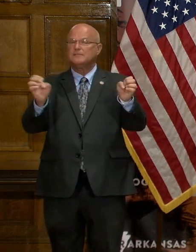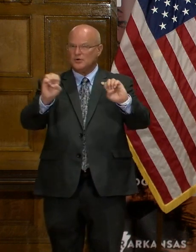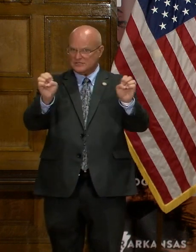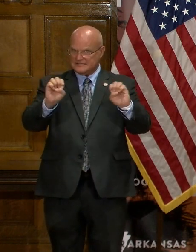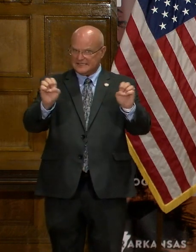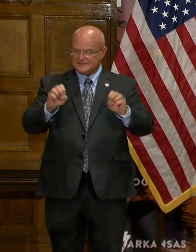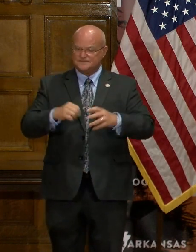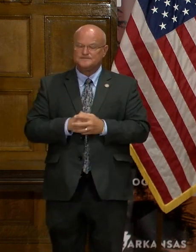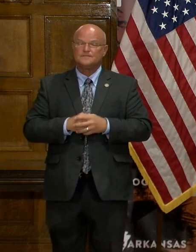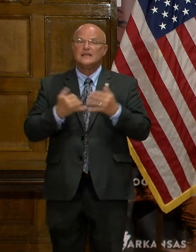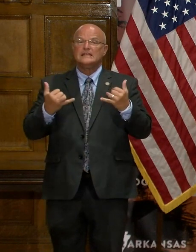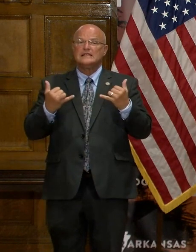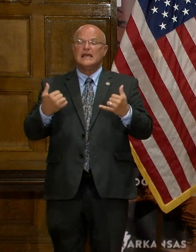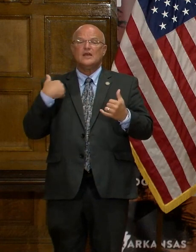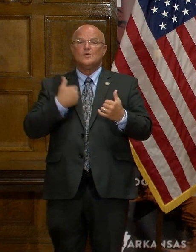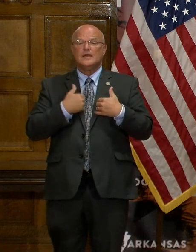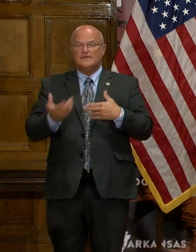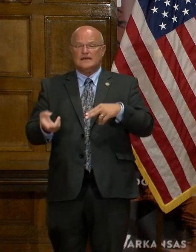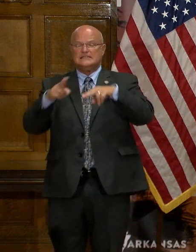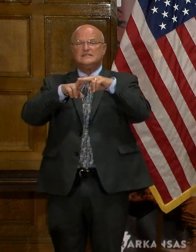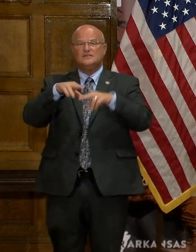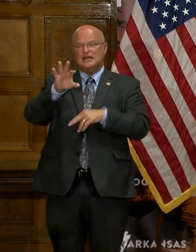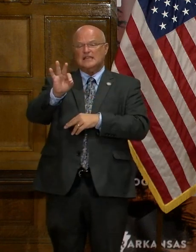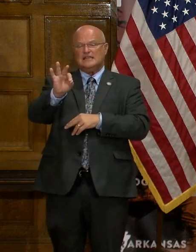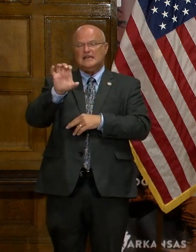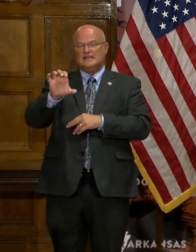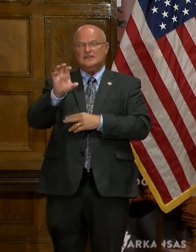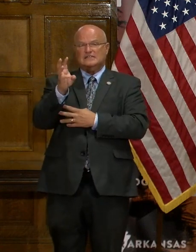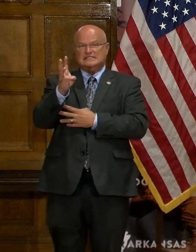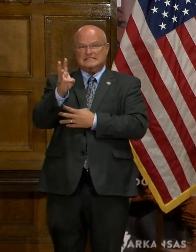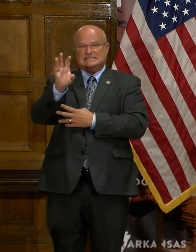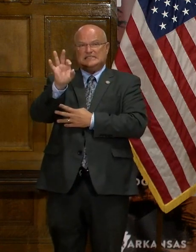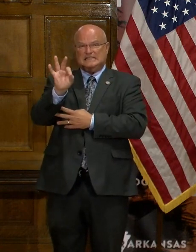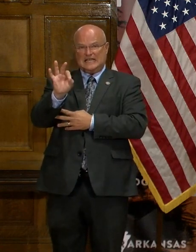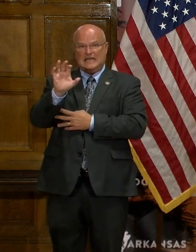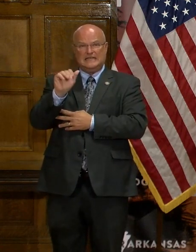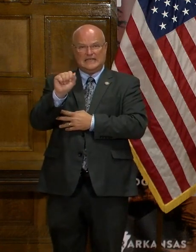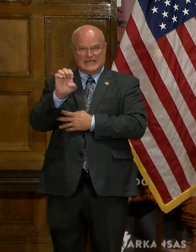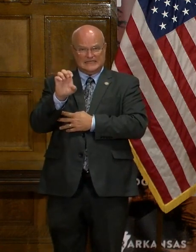emergency. Today we have an additional 969 cases.